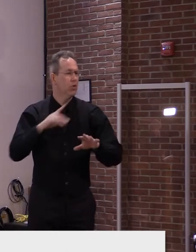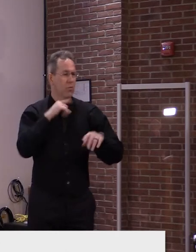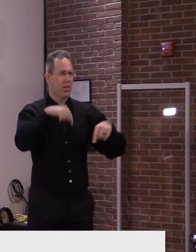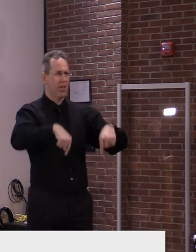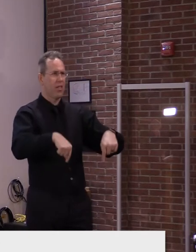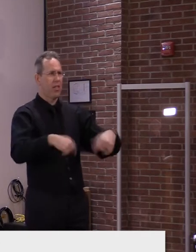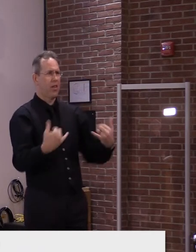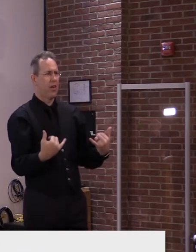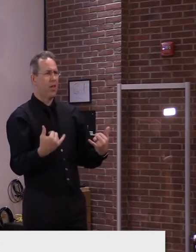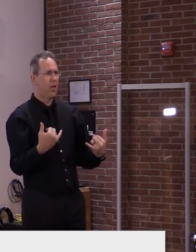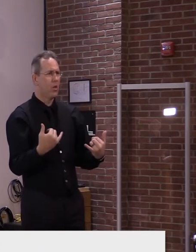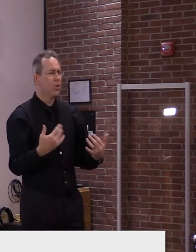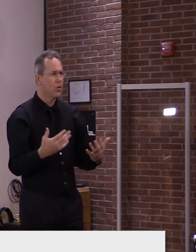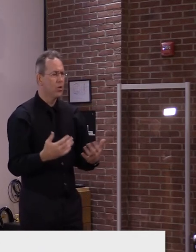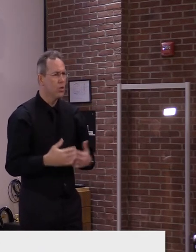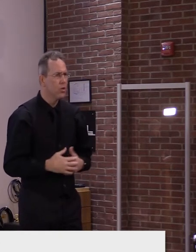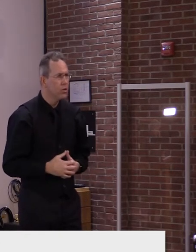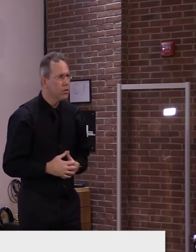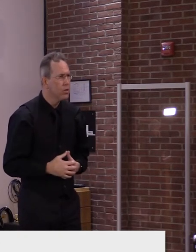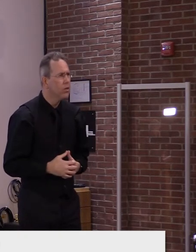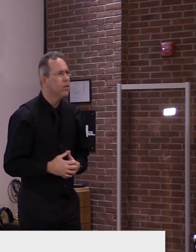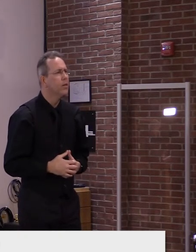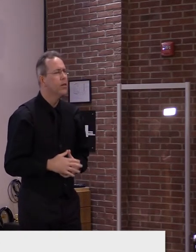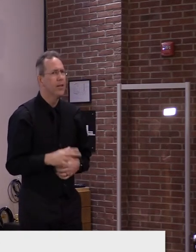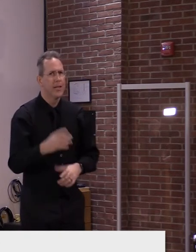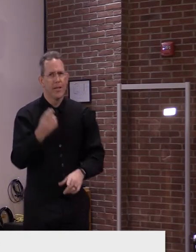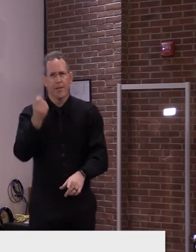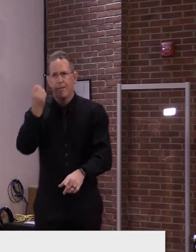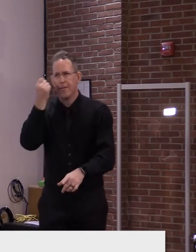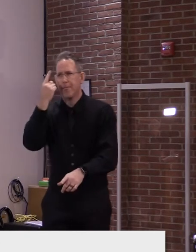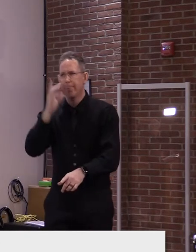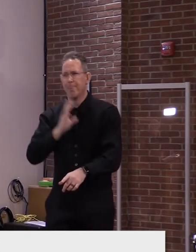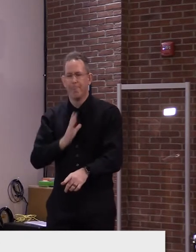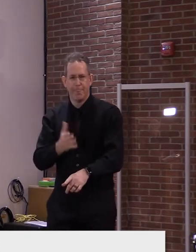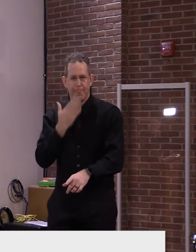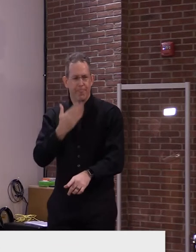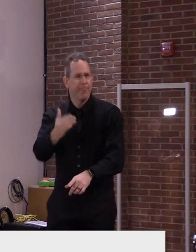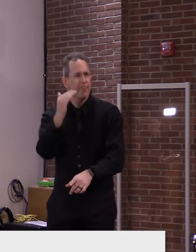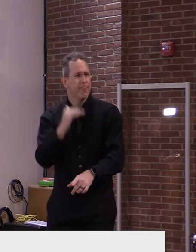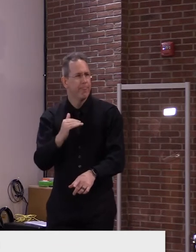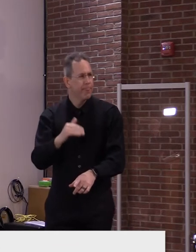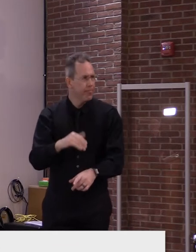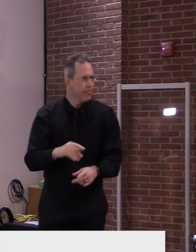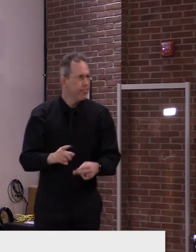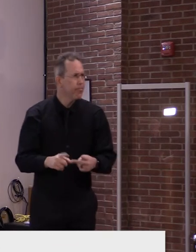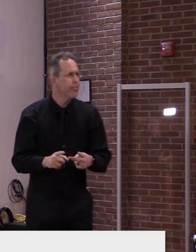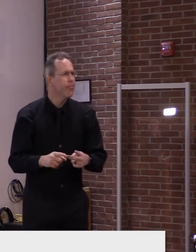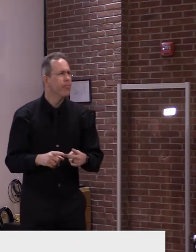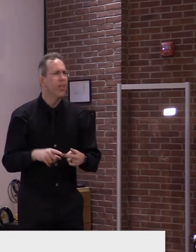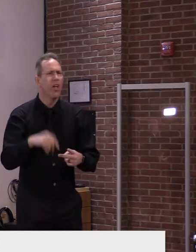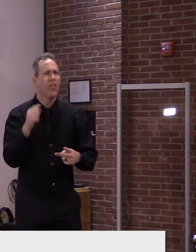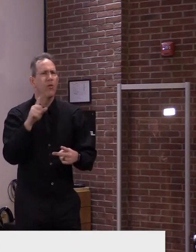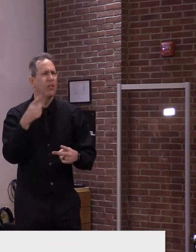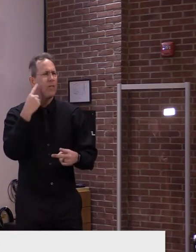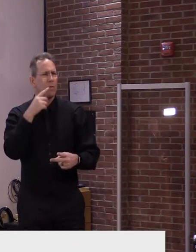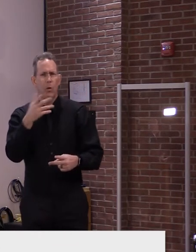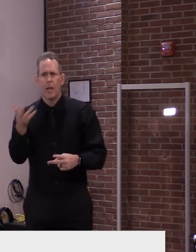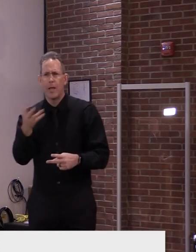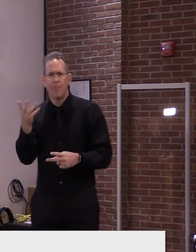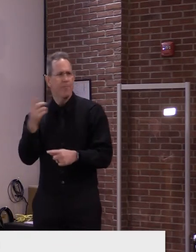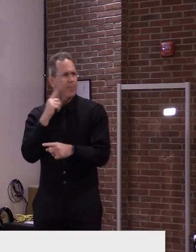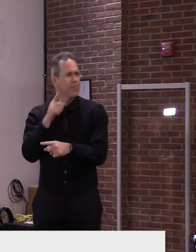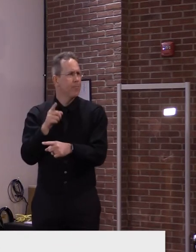Okay. Thank you. And, um, I'm not sure who this question is for, but we had a reader write in, um,